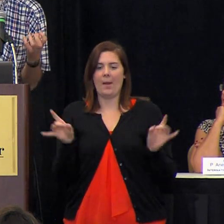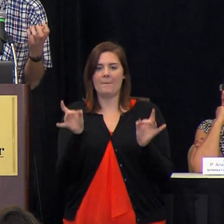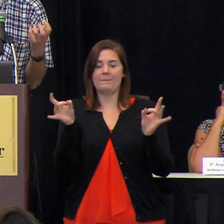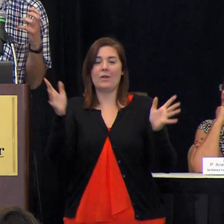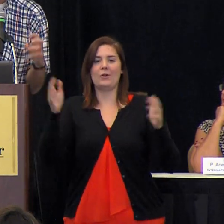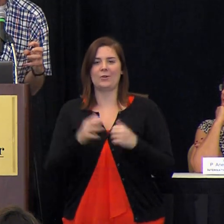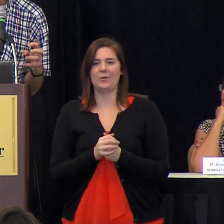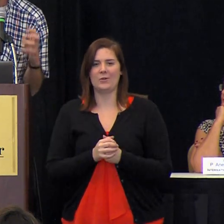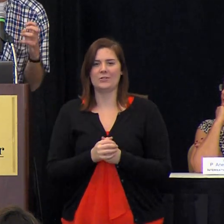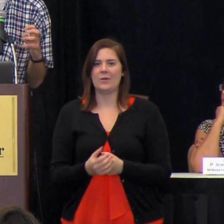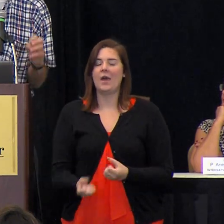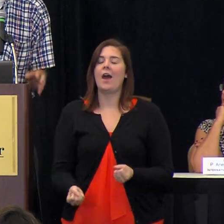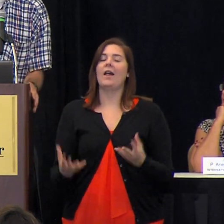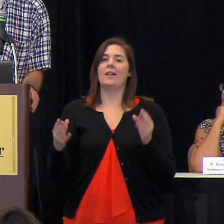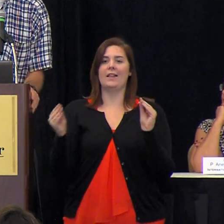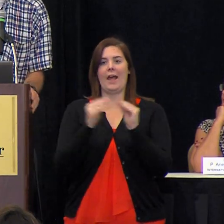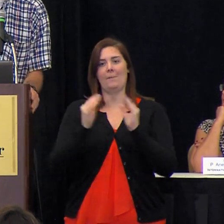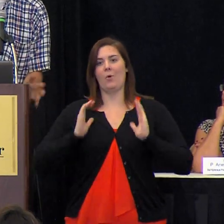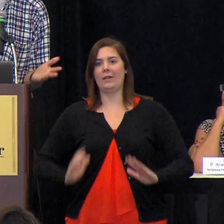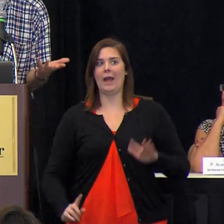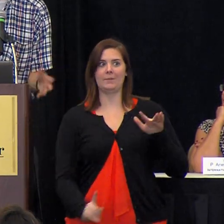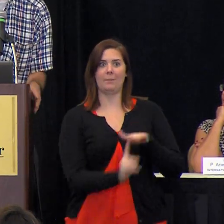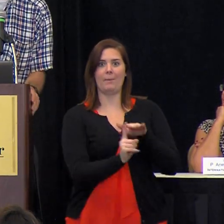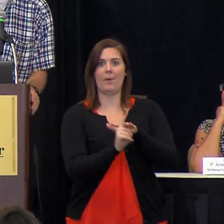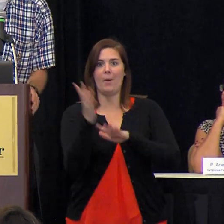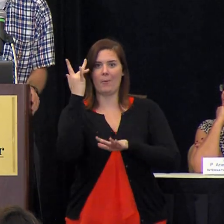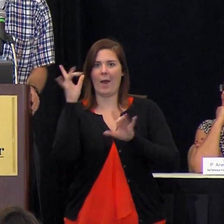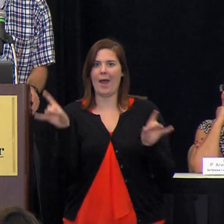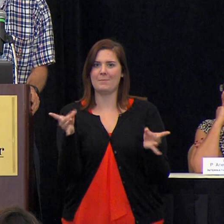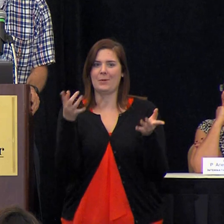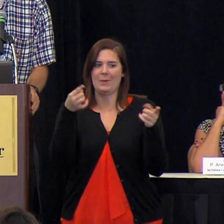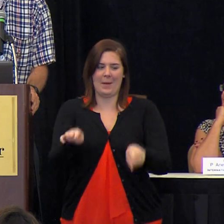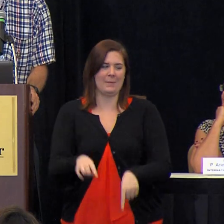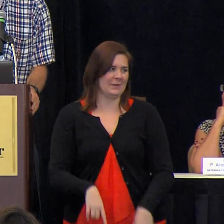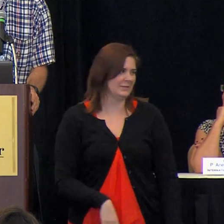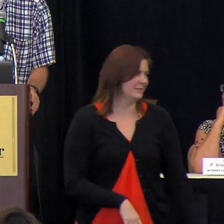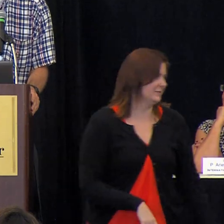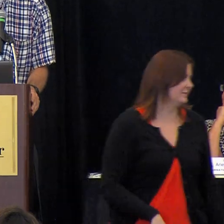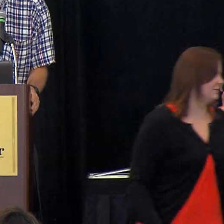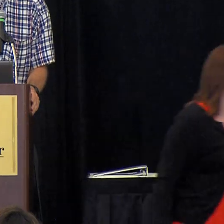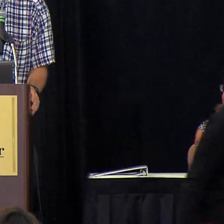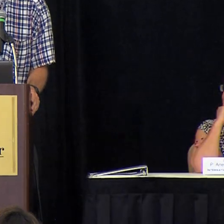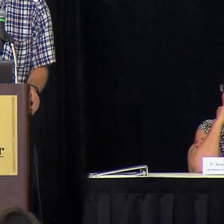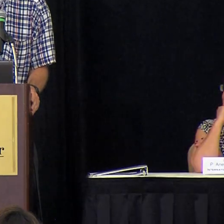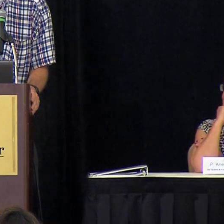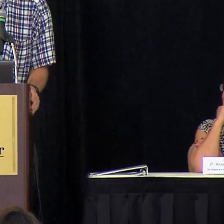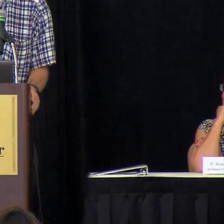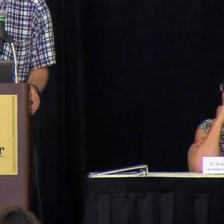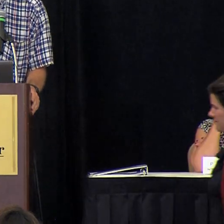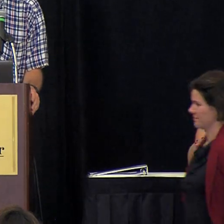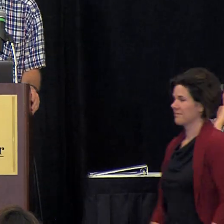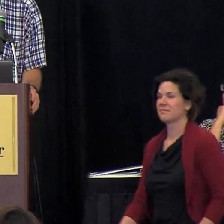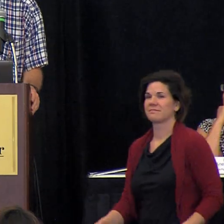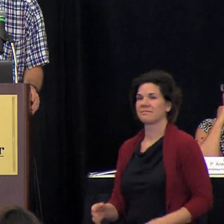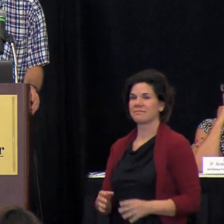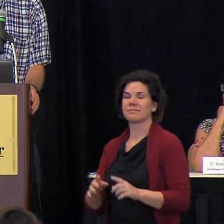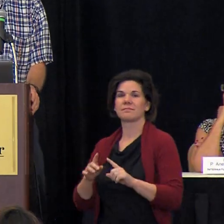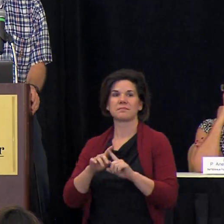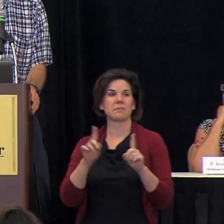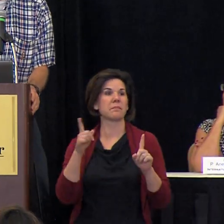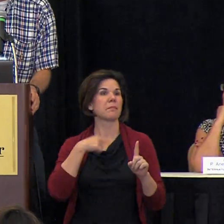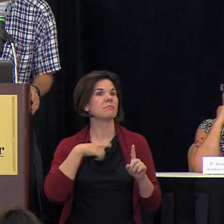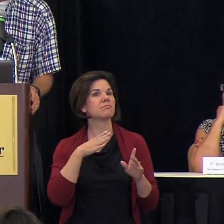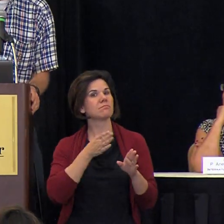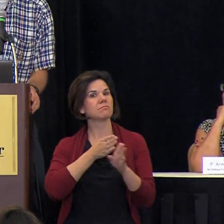miracle so we got a lot more clients coming after that because they thought they get what they wanted um but i think